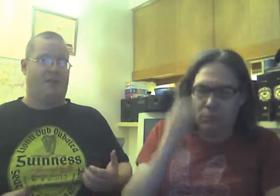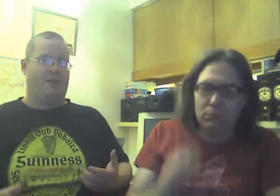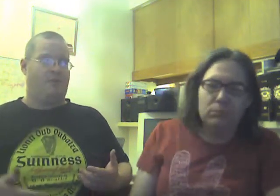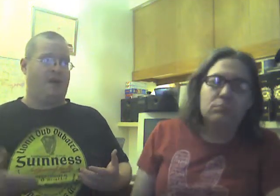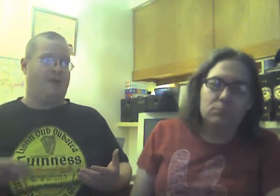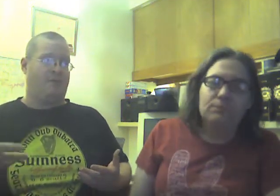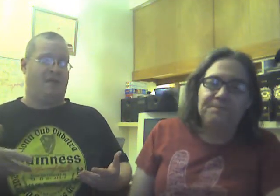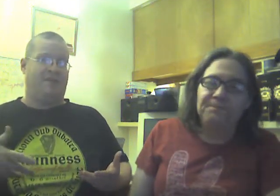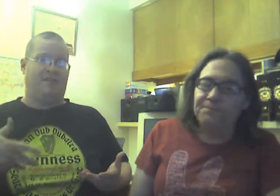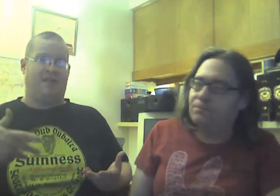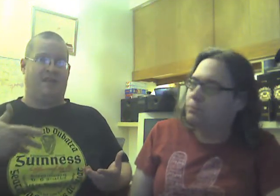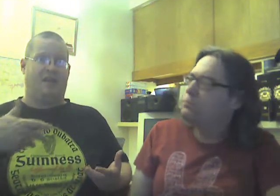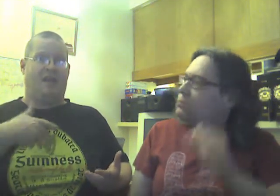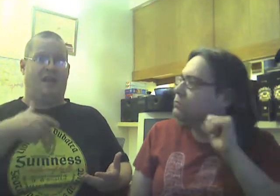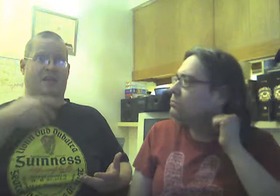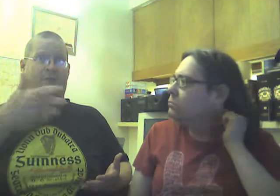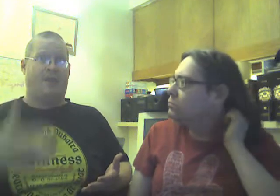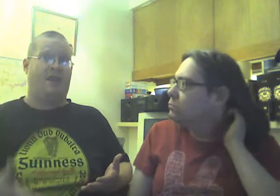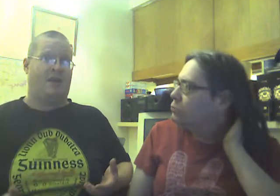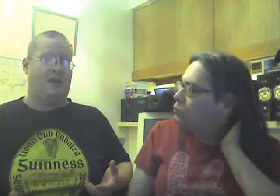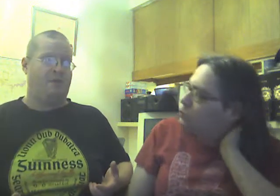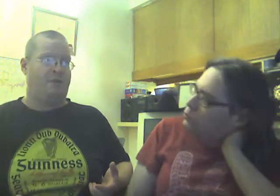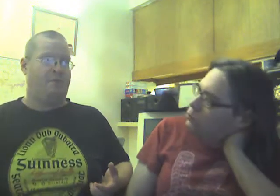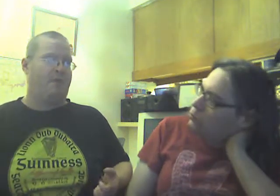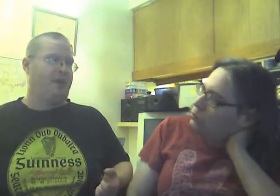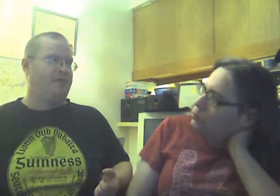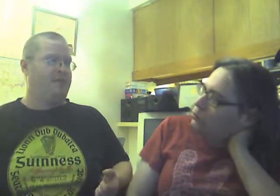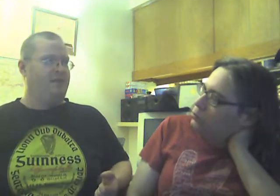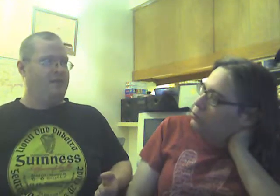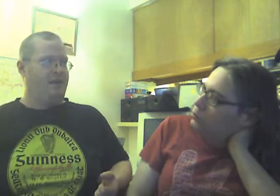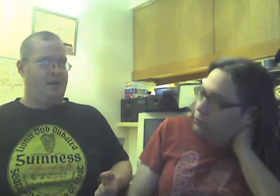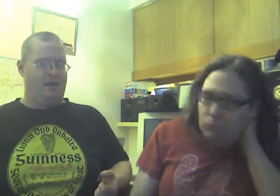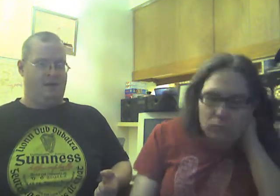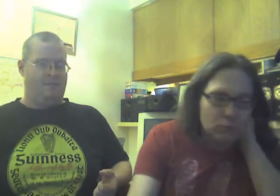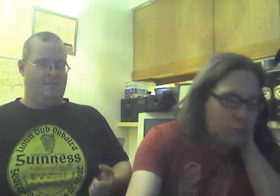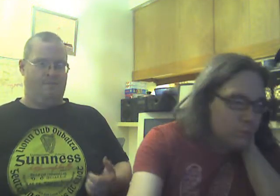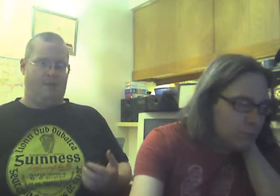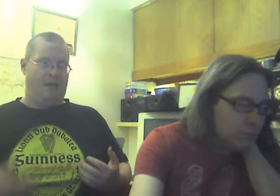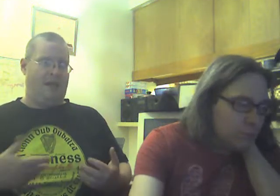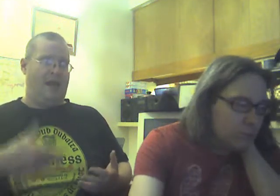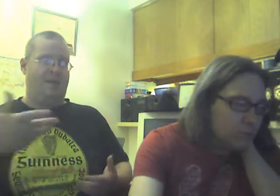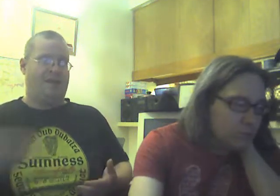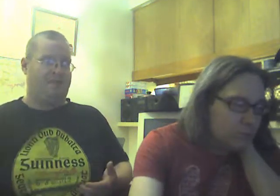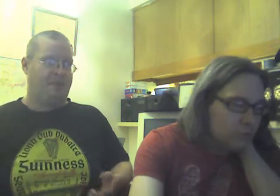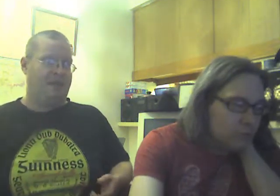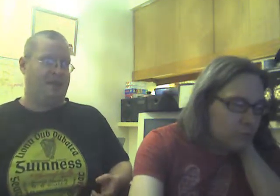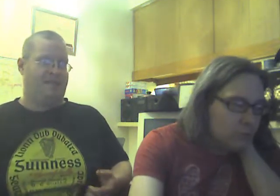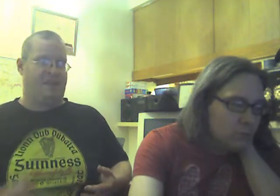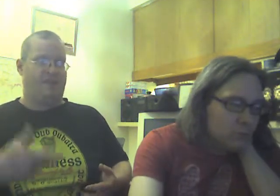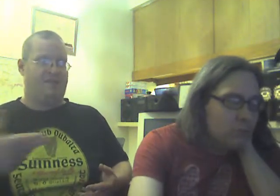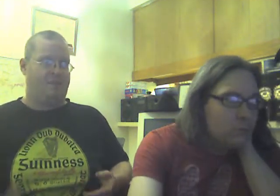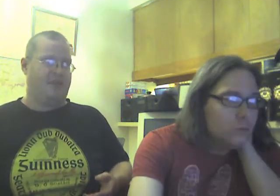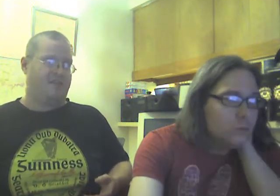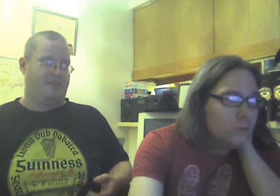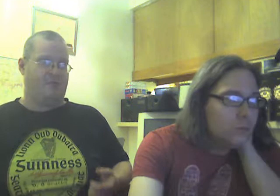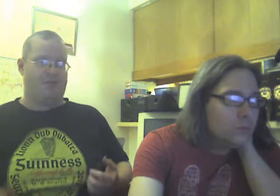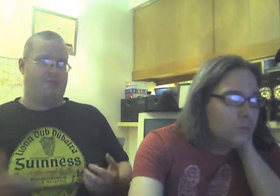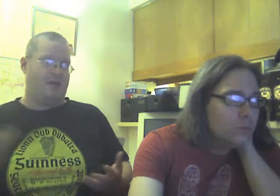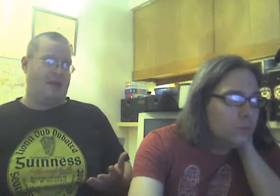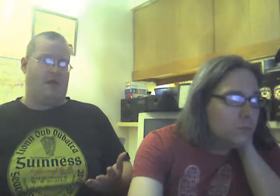part of the way that we sit there and defend our viewpoint and how we explain things, how we express things, which we're not